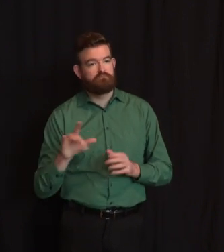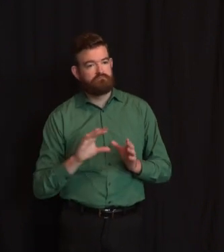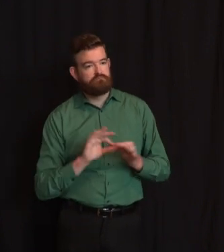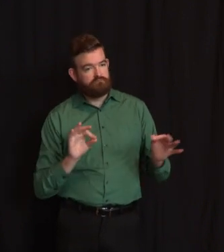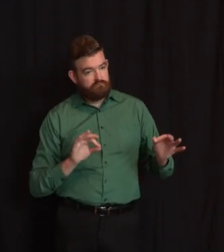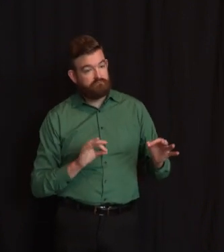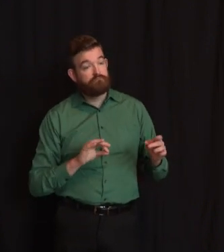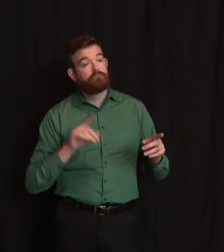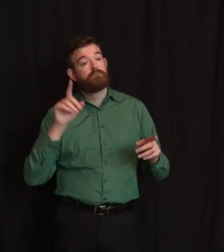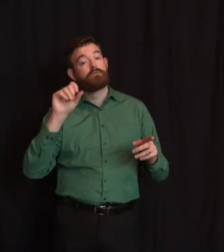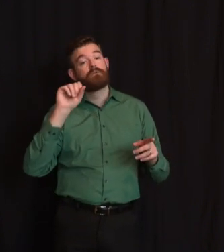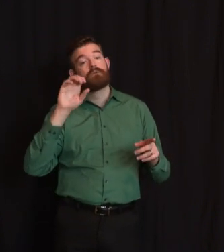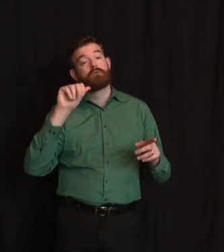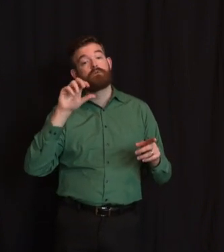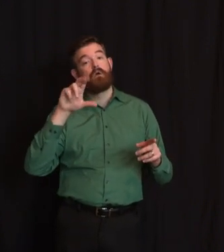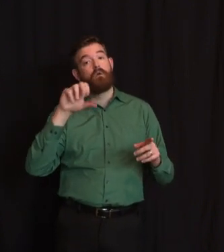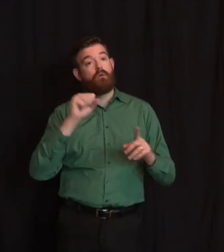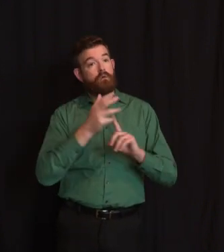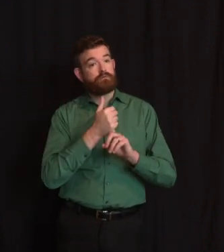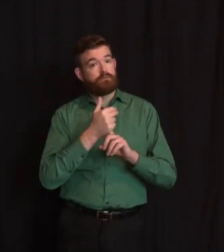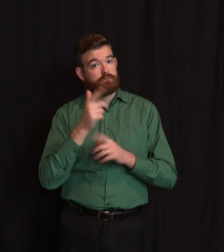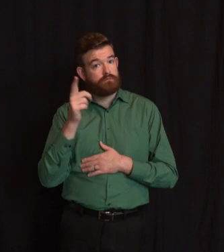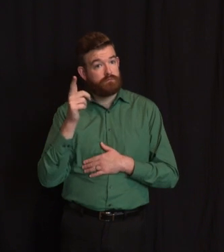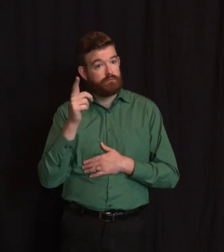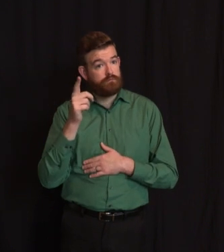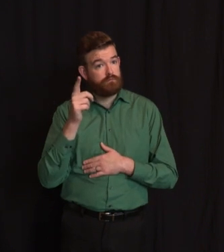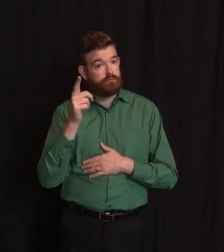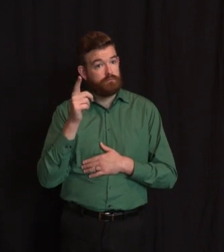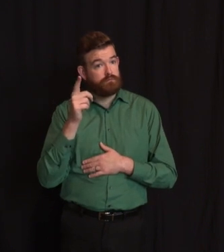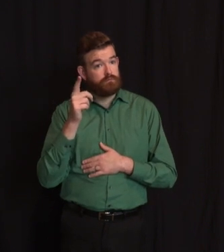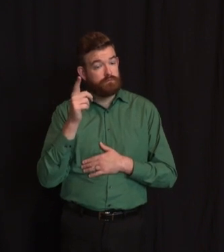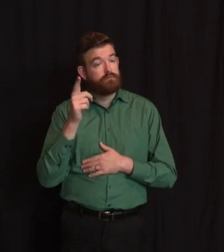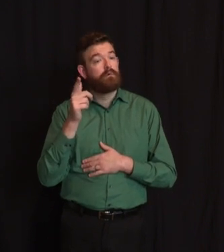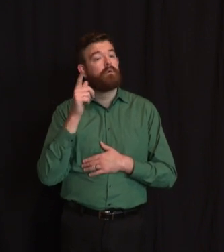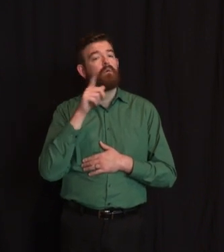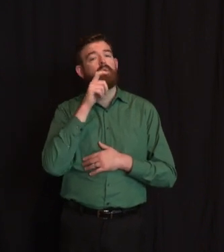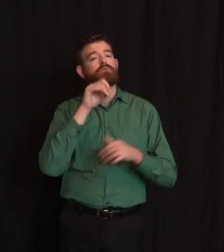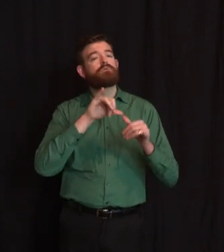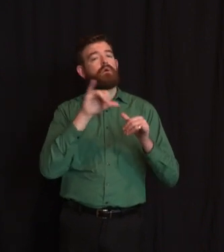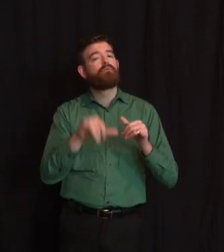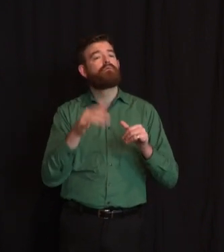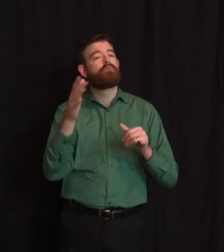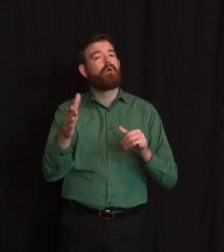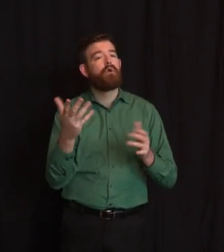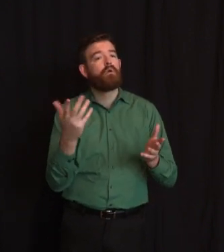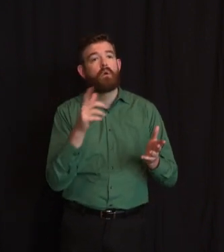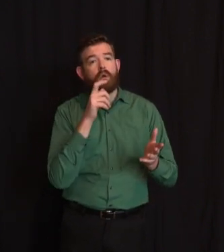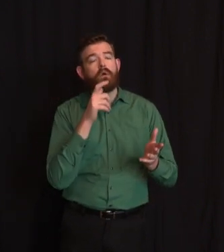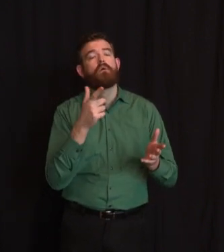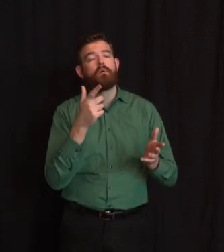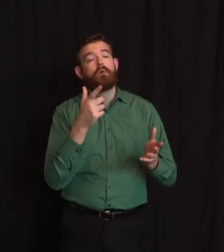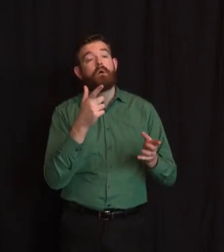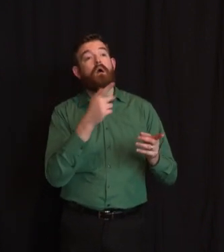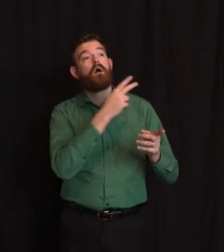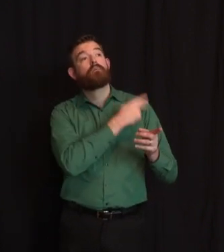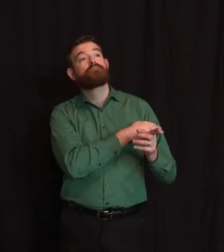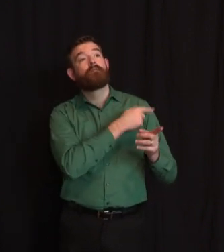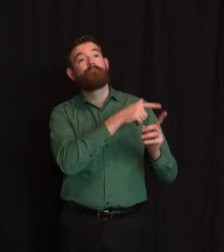instance, need very little actual care but need to sit out a quarantine period of time and cannot return to their